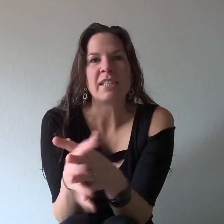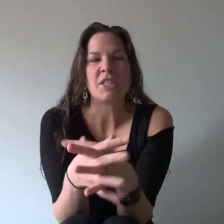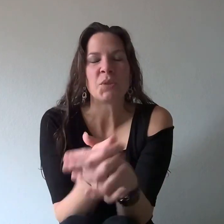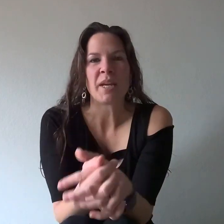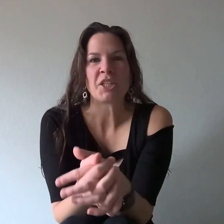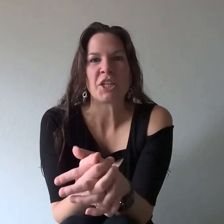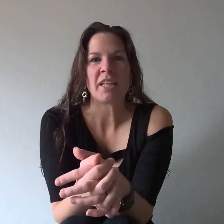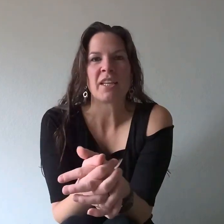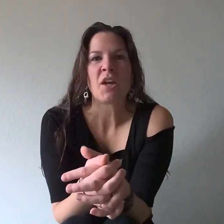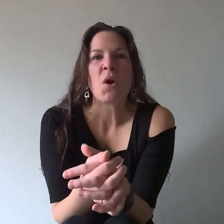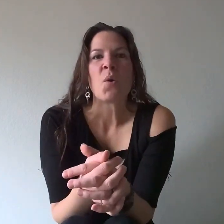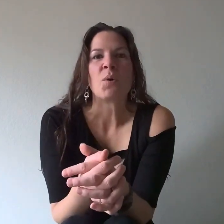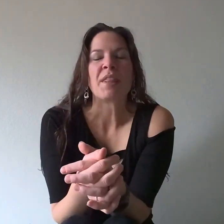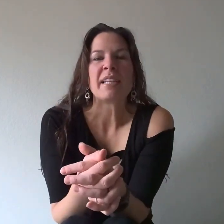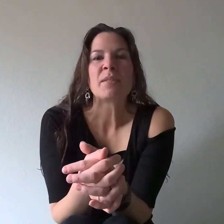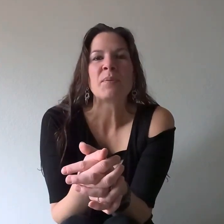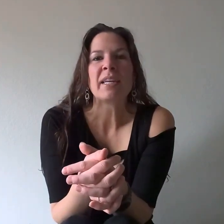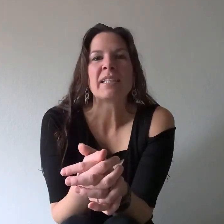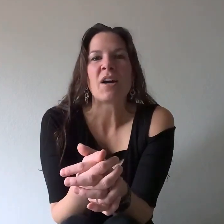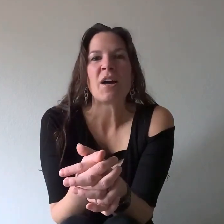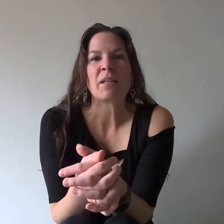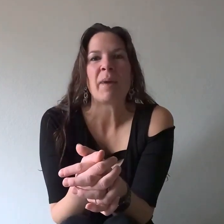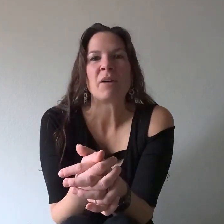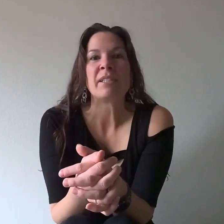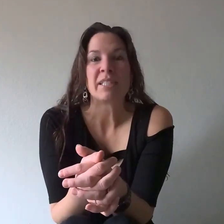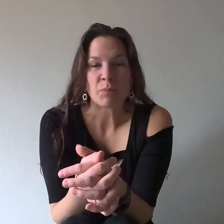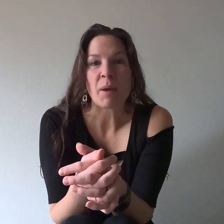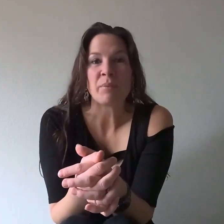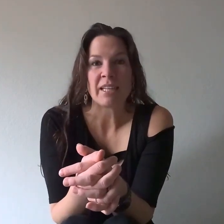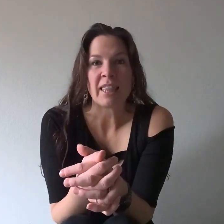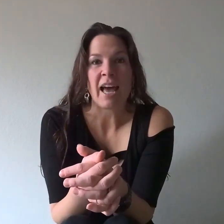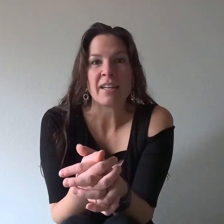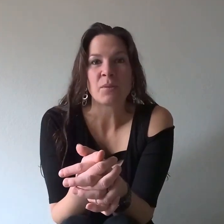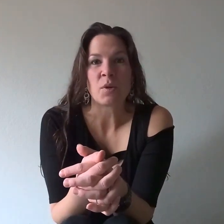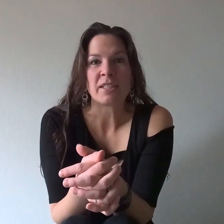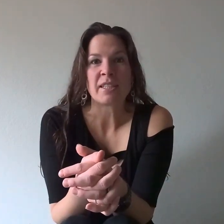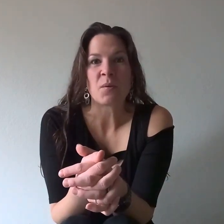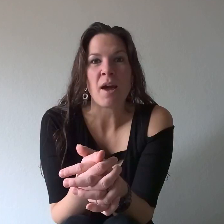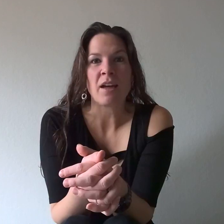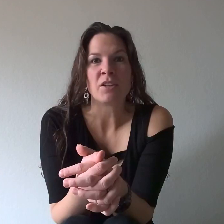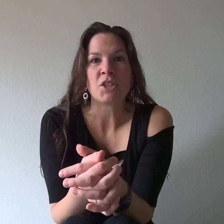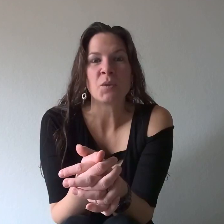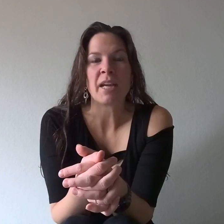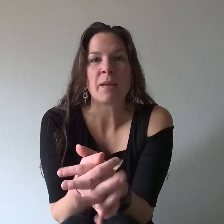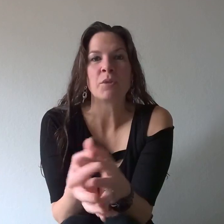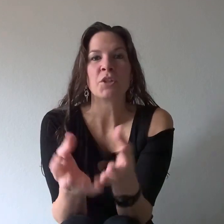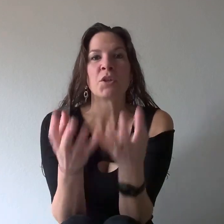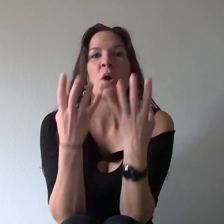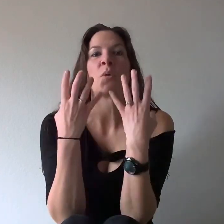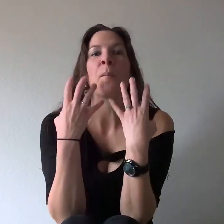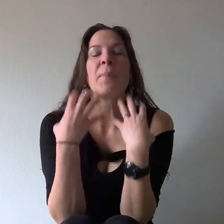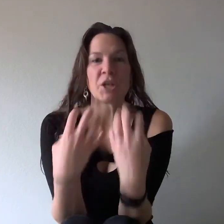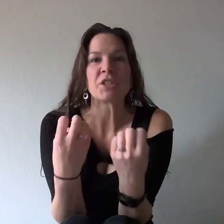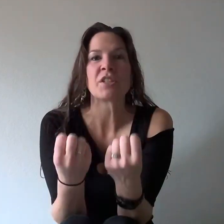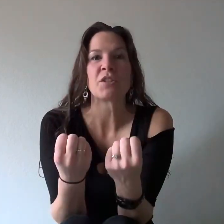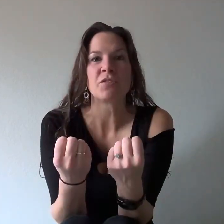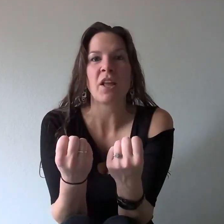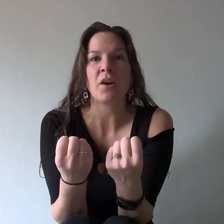situation. Well this week is all about disrupting that once in a while to enable your own personal flow